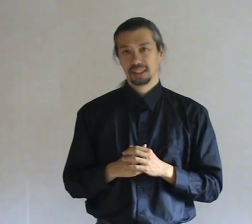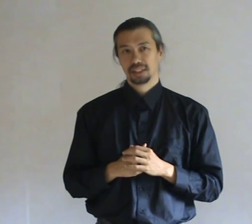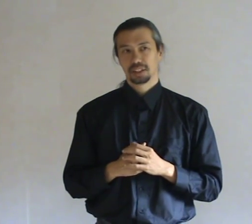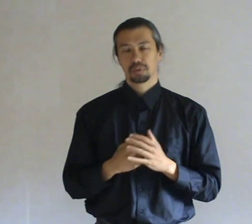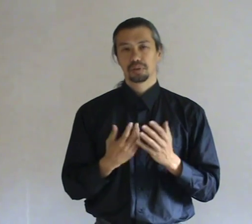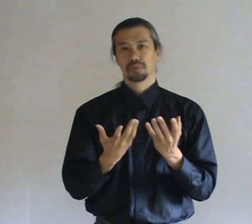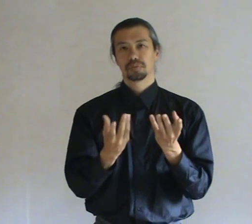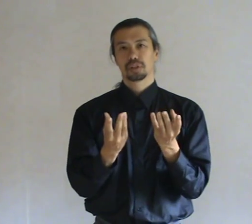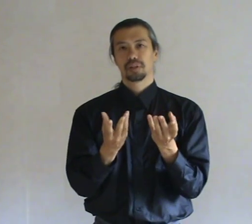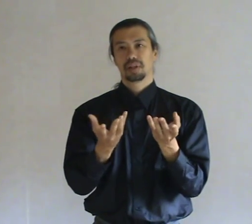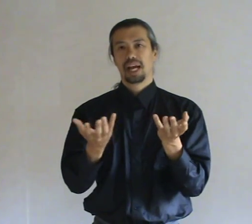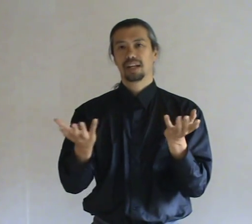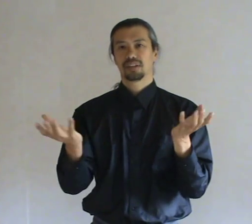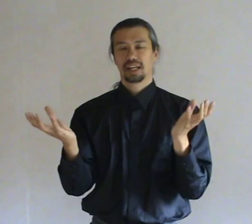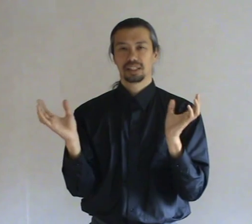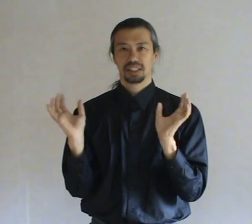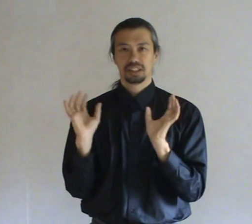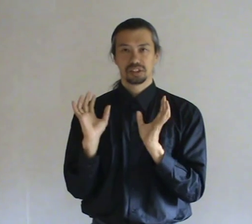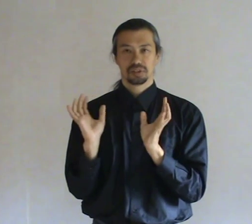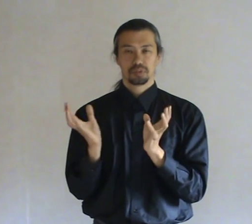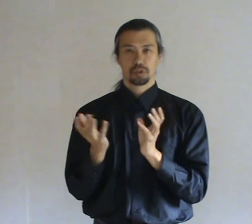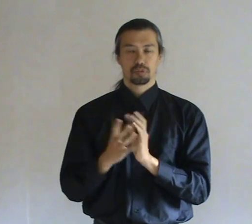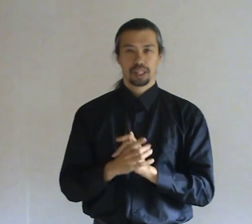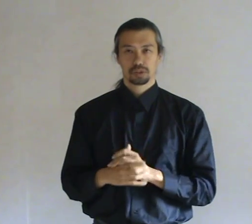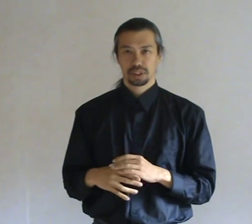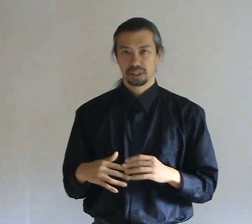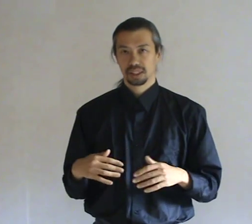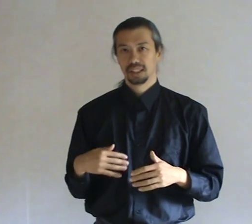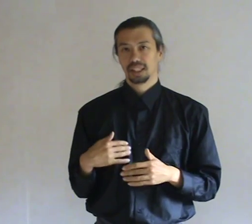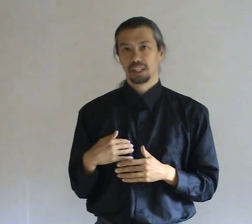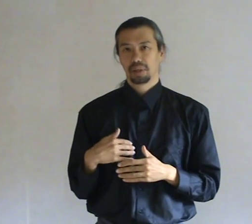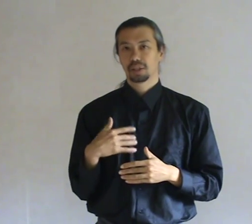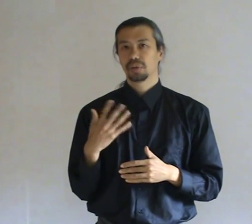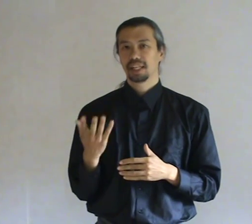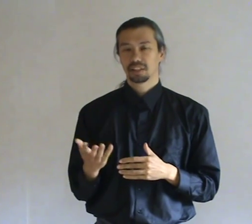So. It will. Add. Energies. To a space. Which. In a way. Create.